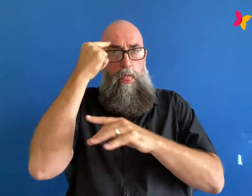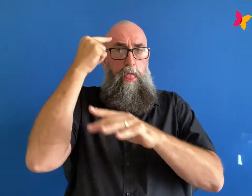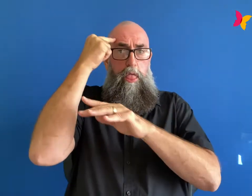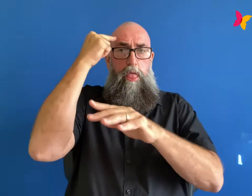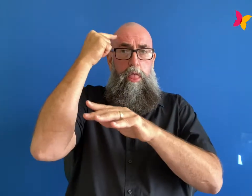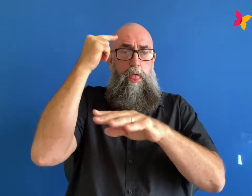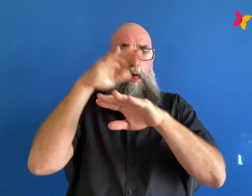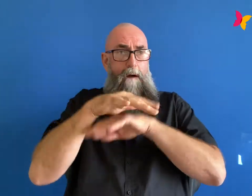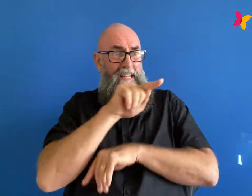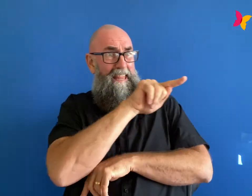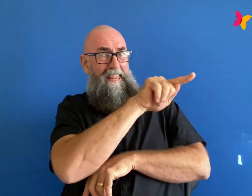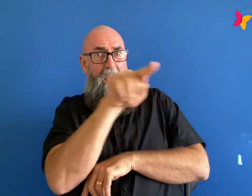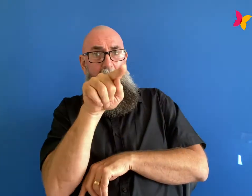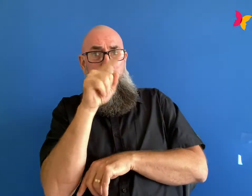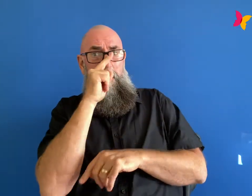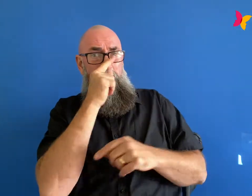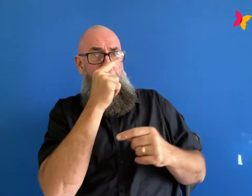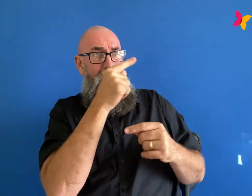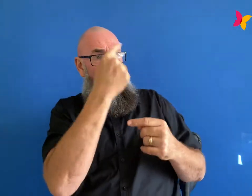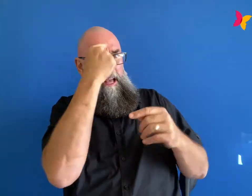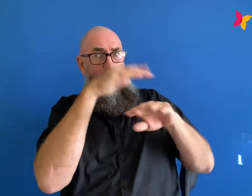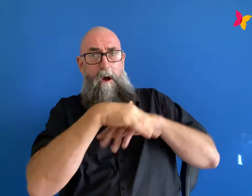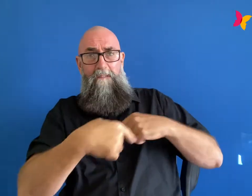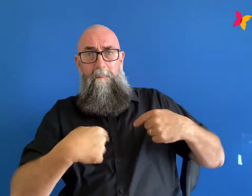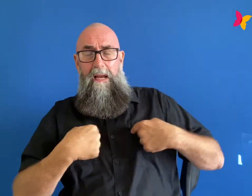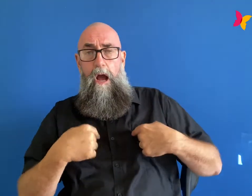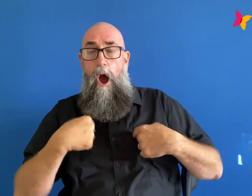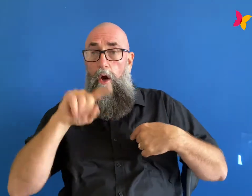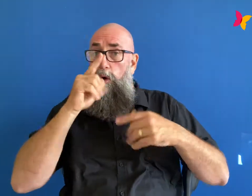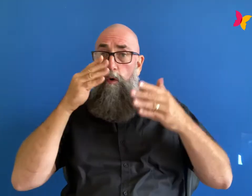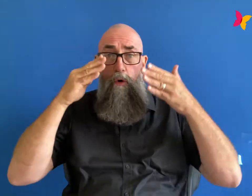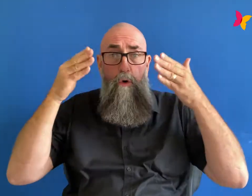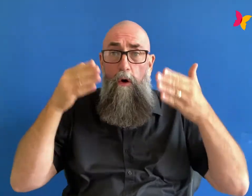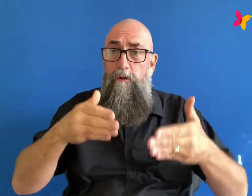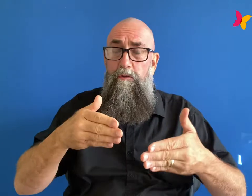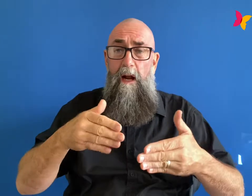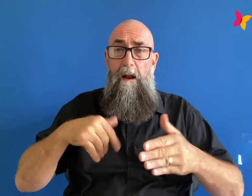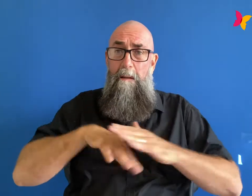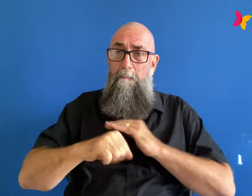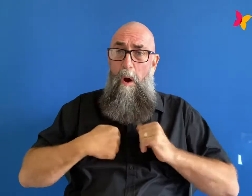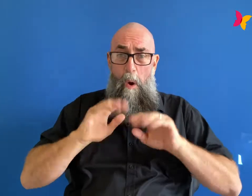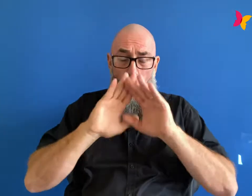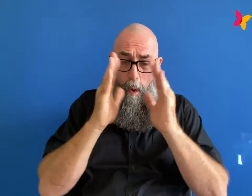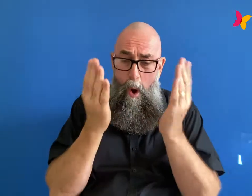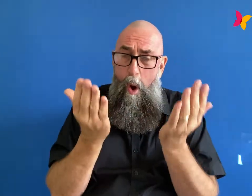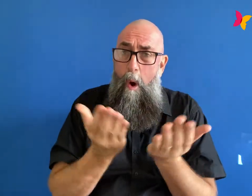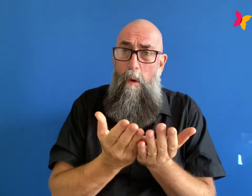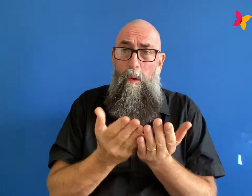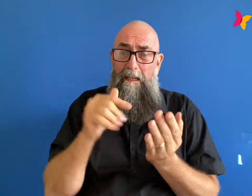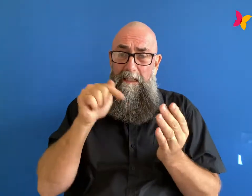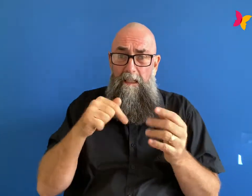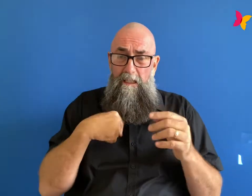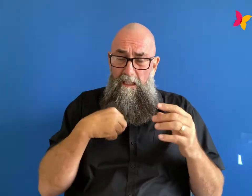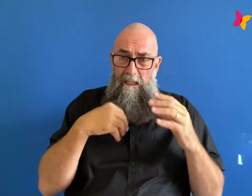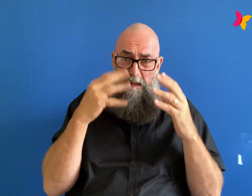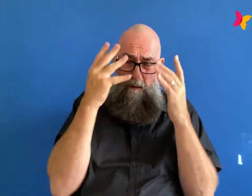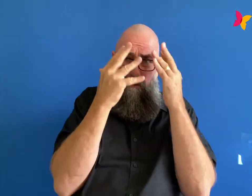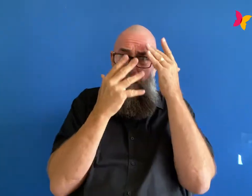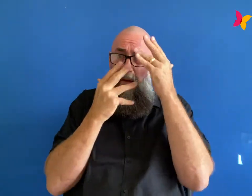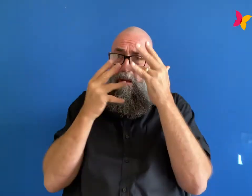be in so i couldn't concentrate on anything that was happening because i was in my whole world in my head and just trying to get